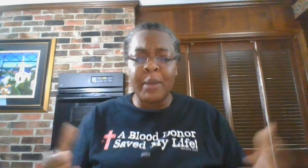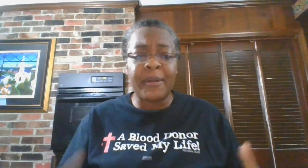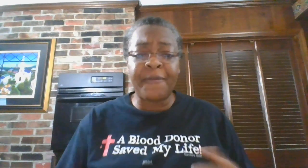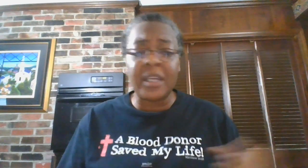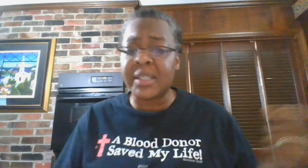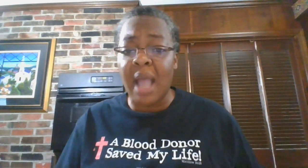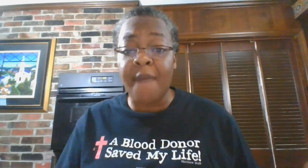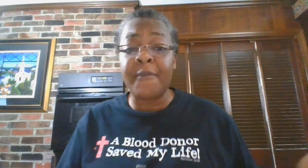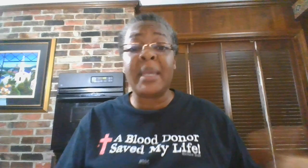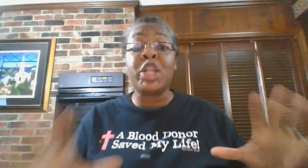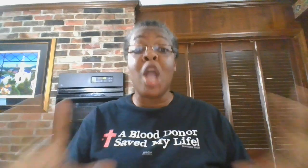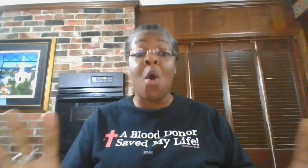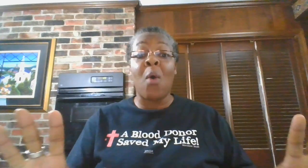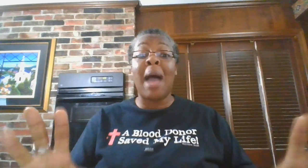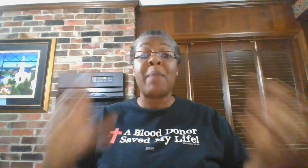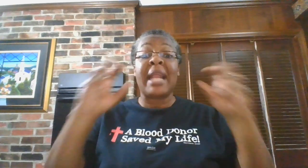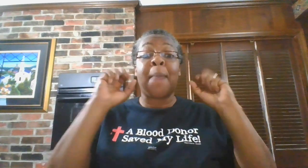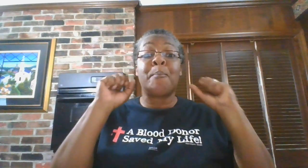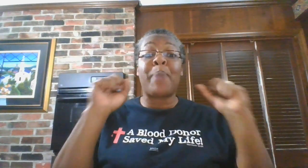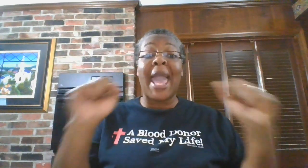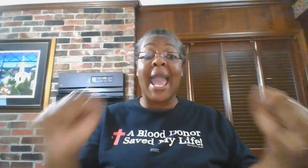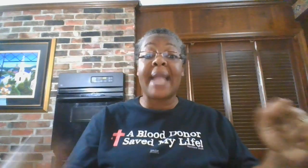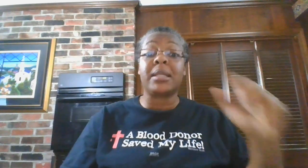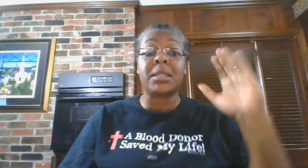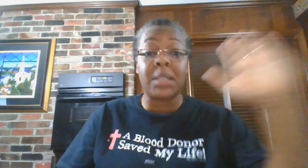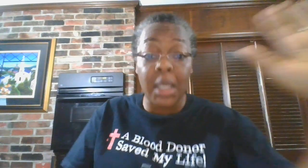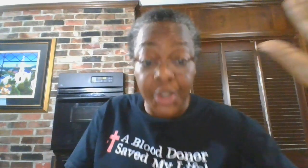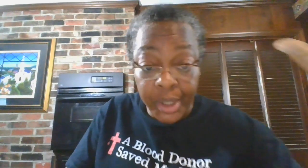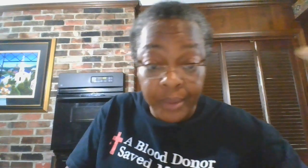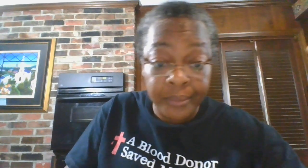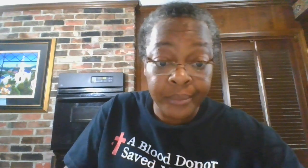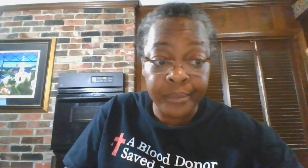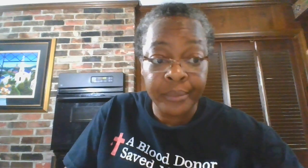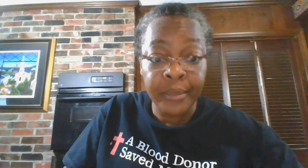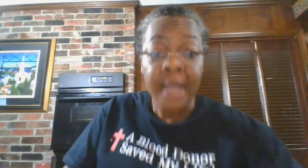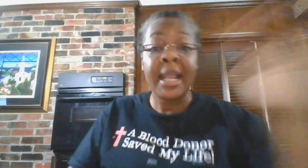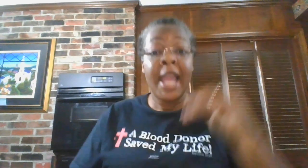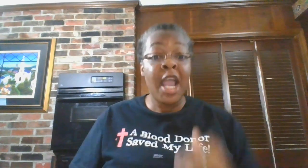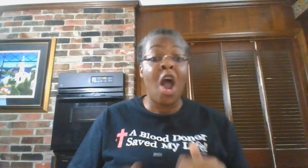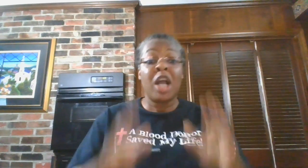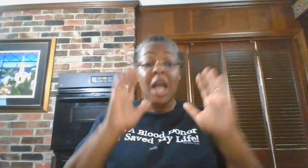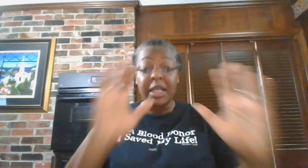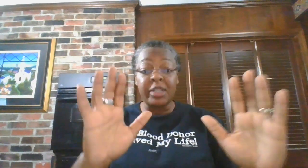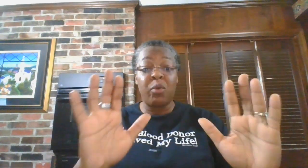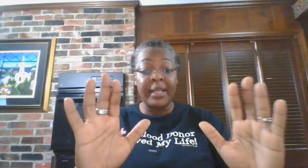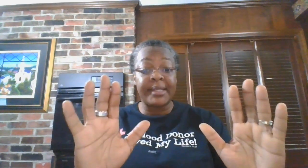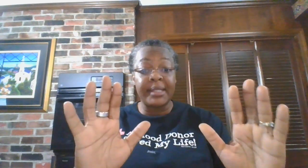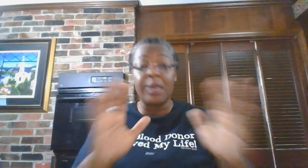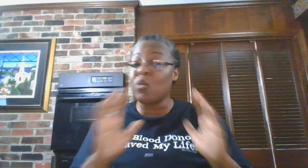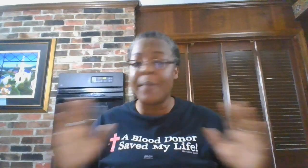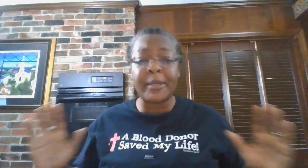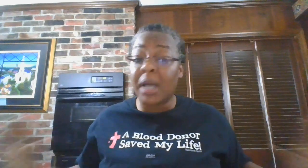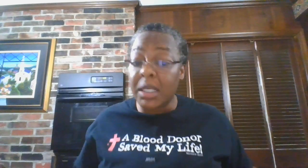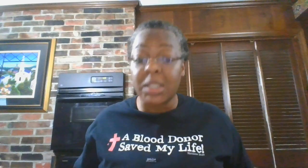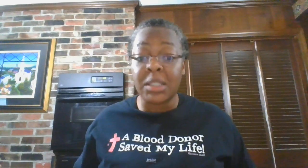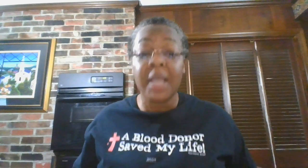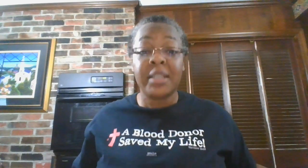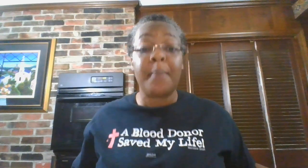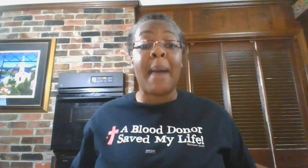people to feel sorry for me. No, I made a bad decision. Now there are consequences and repercussions to my